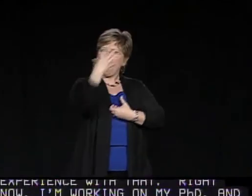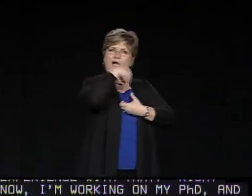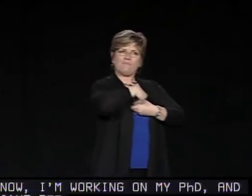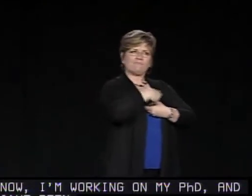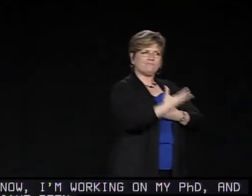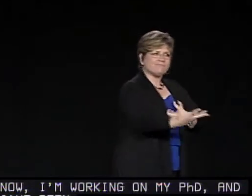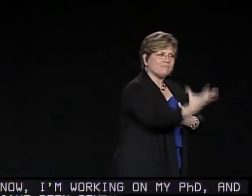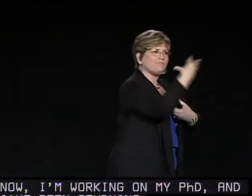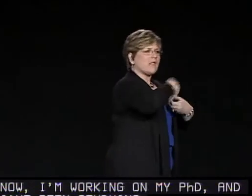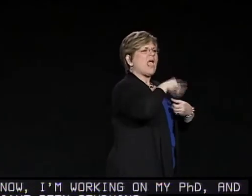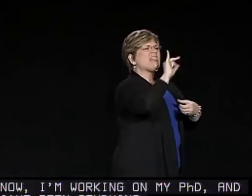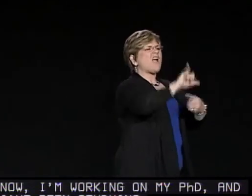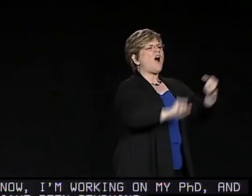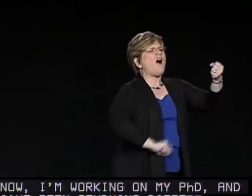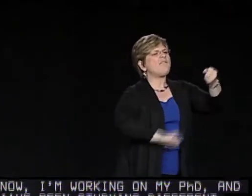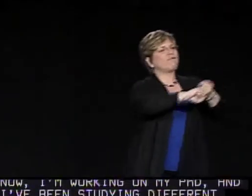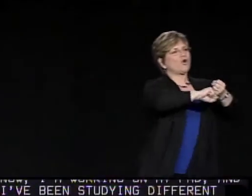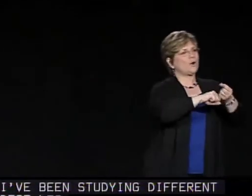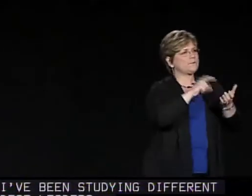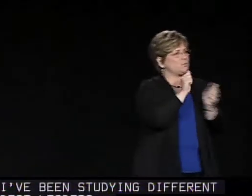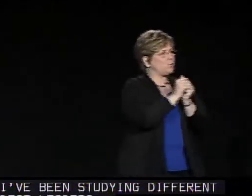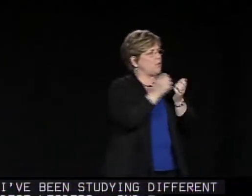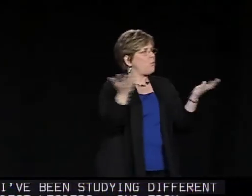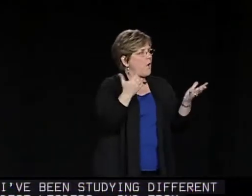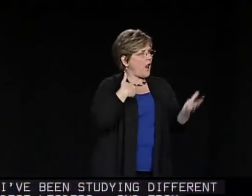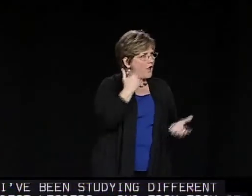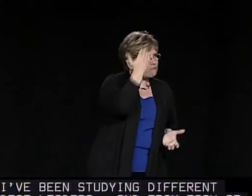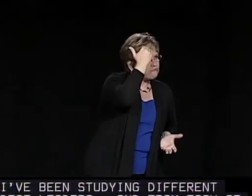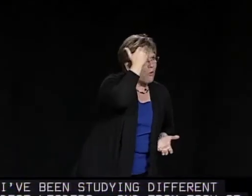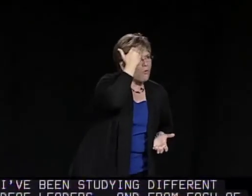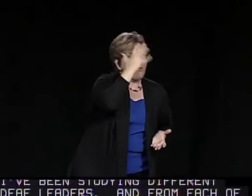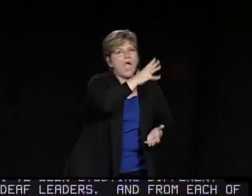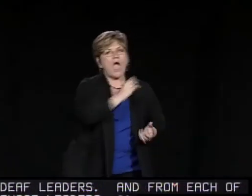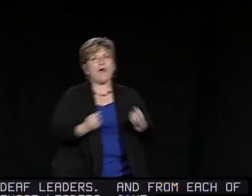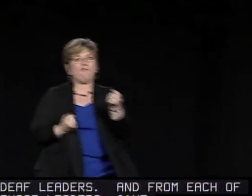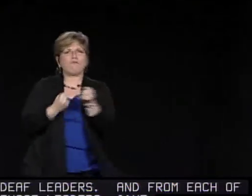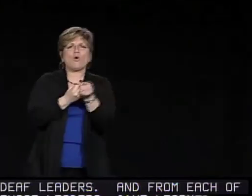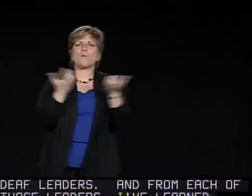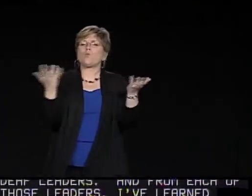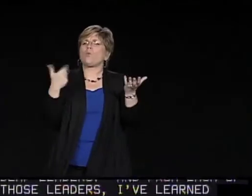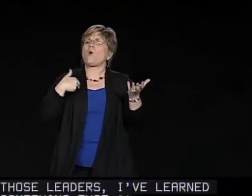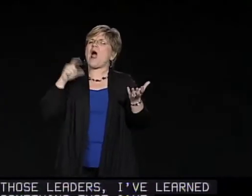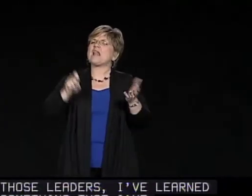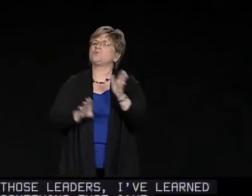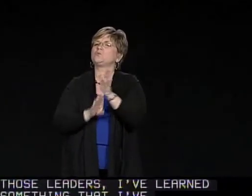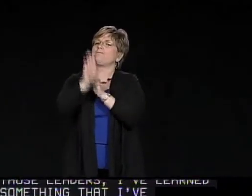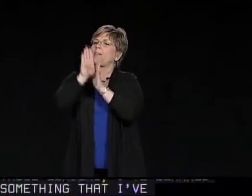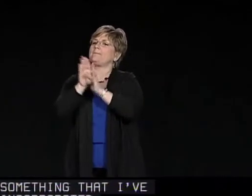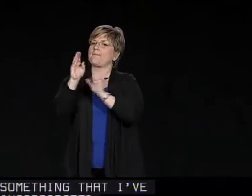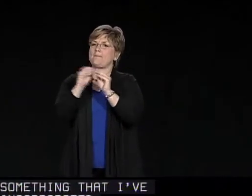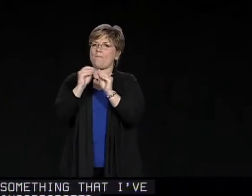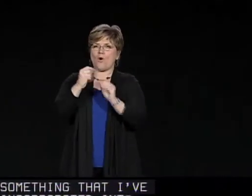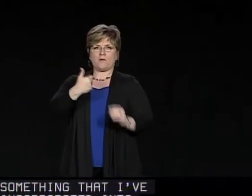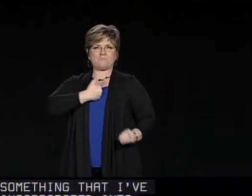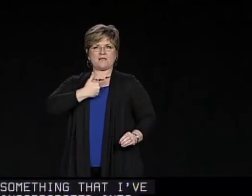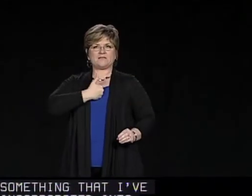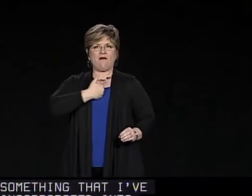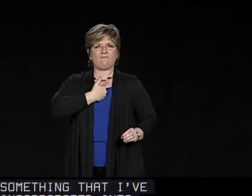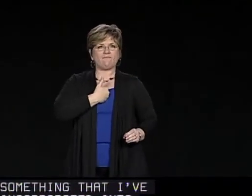And from each of those leaders, I've learned something that I've incorporated into my own life. And